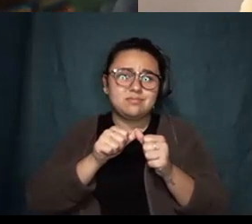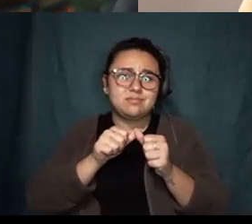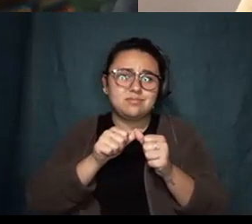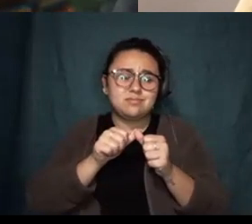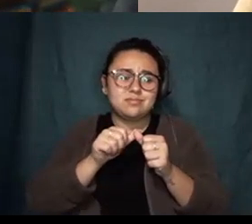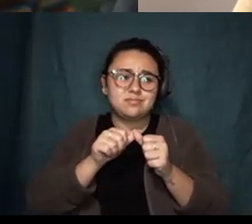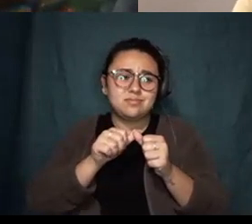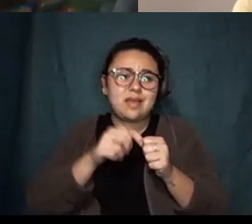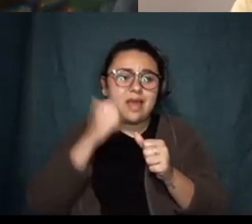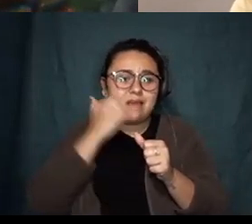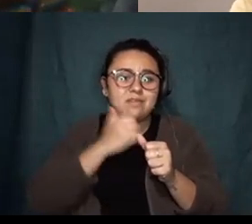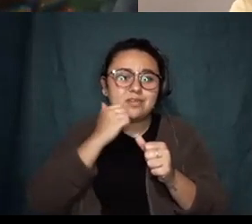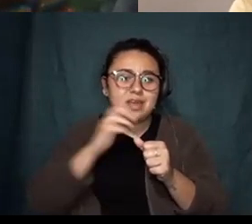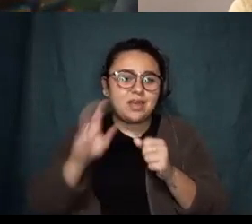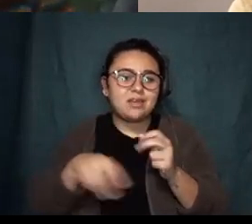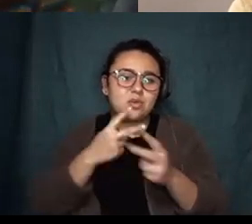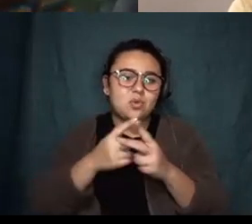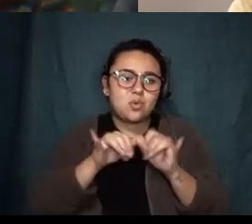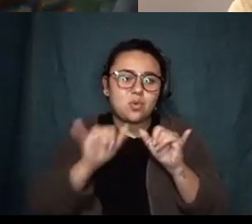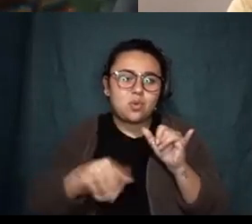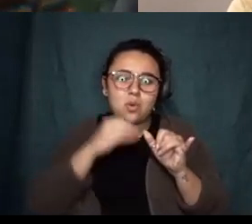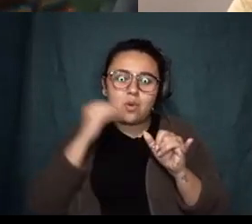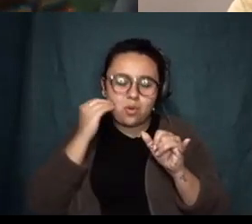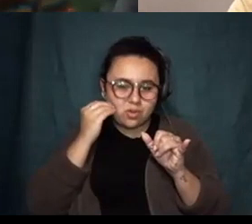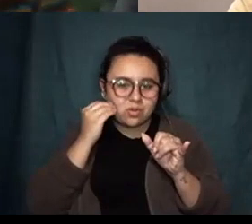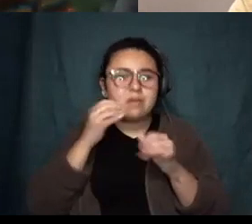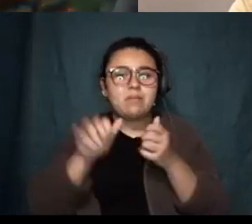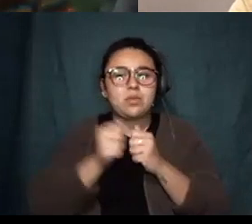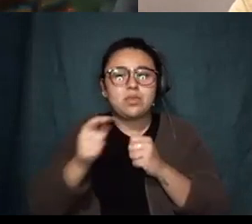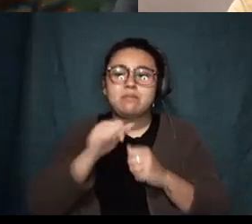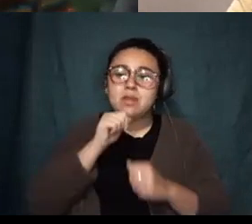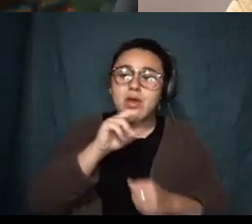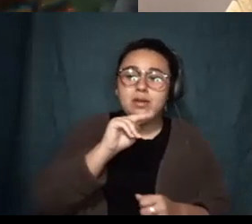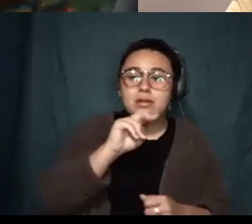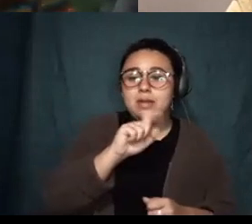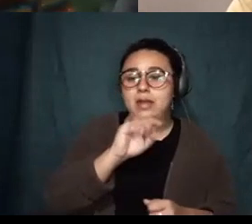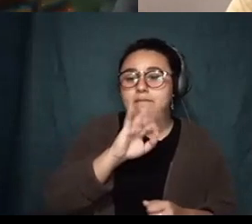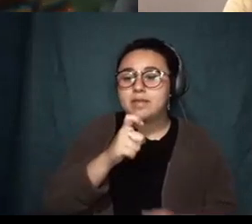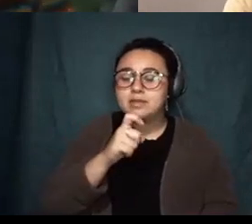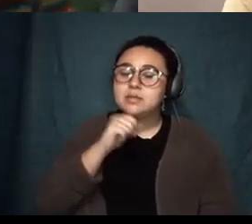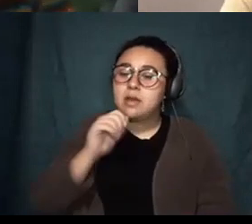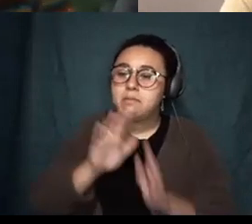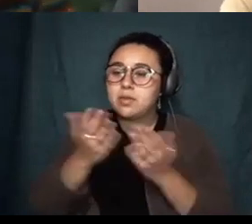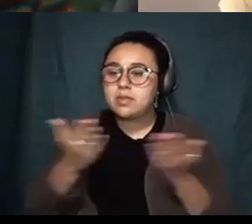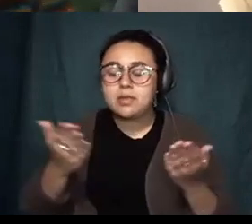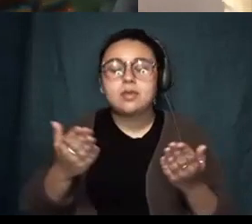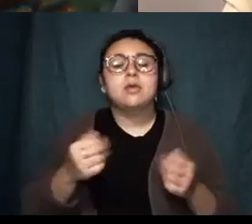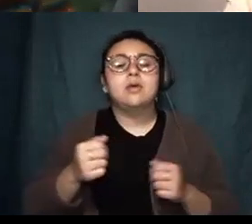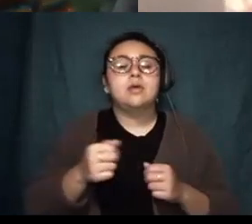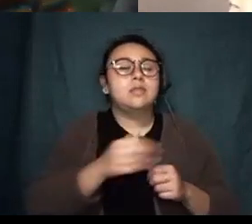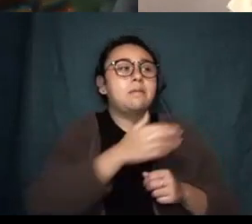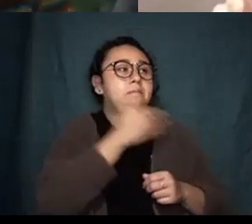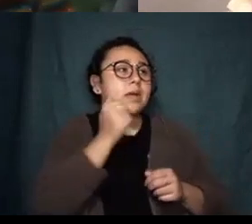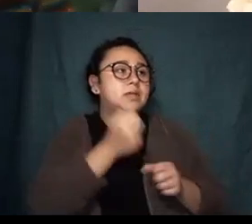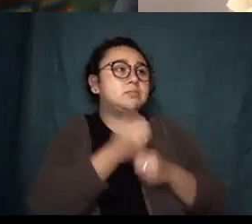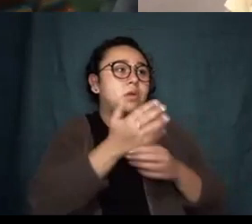2k with Jose so um that's a non-Netflix non-book thing too oh the best poetry book ever I I didn't say it was the